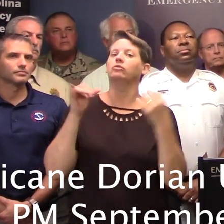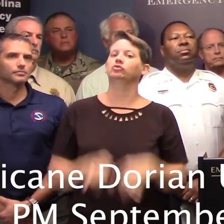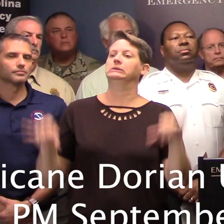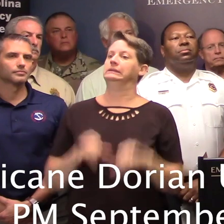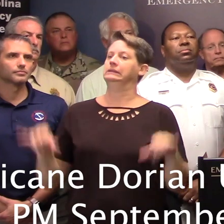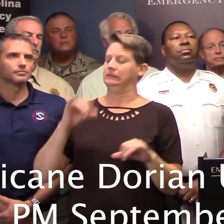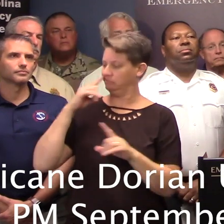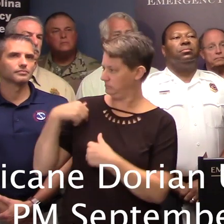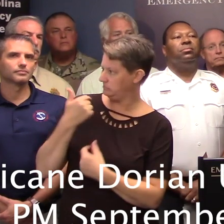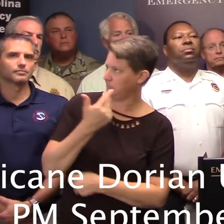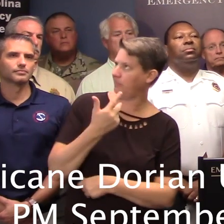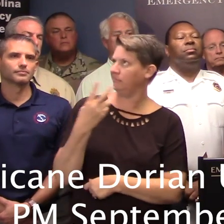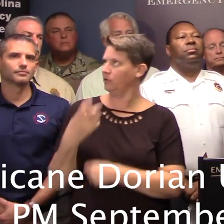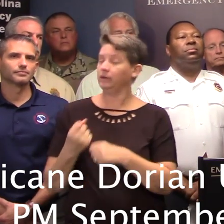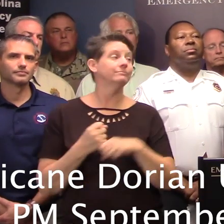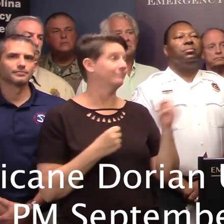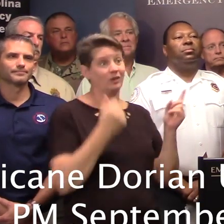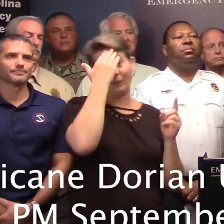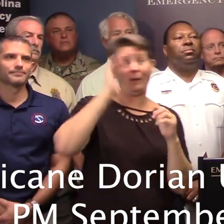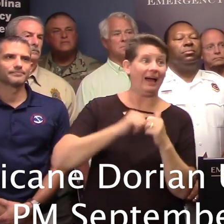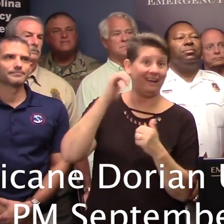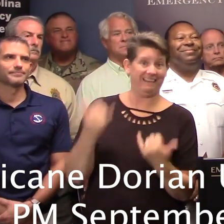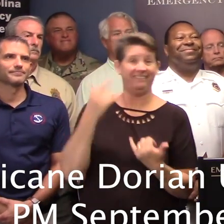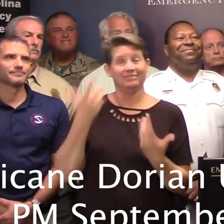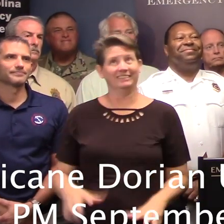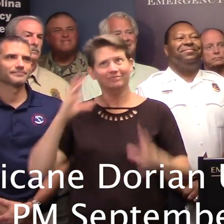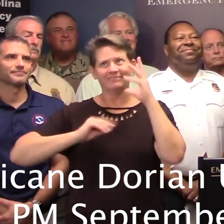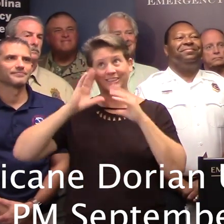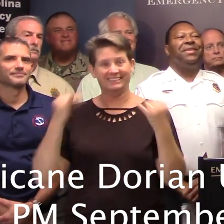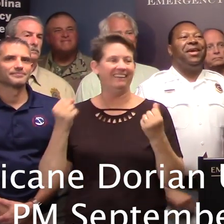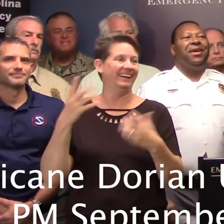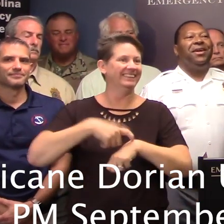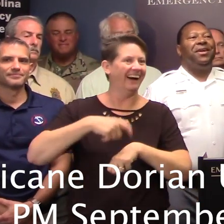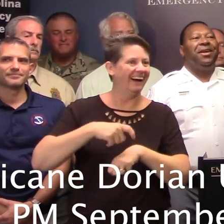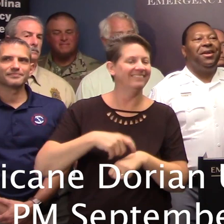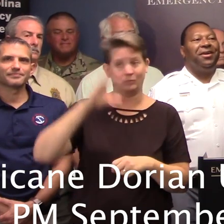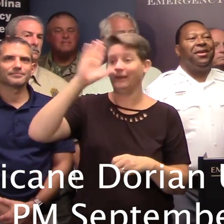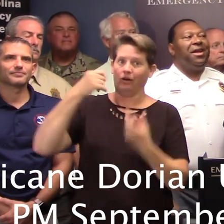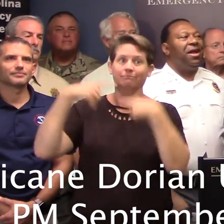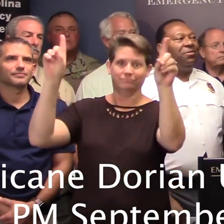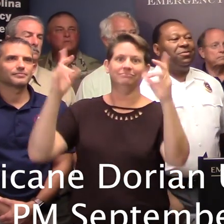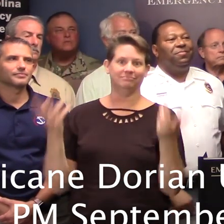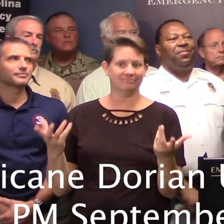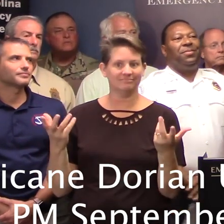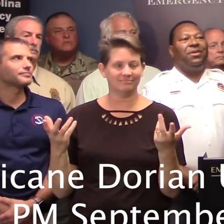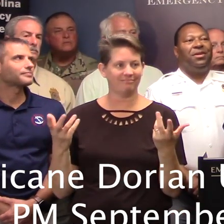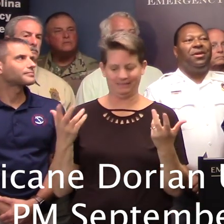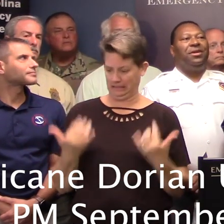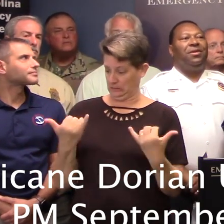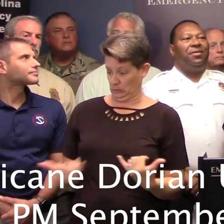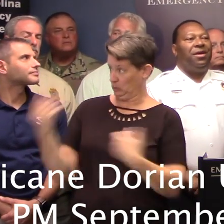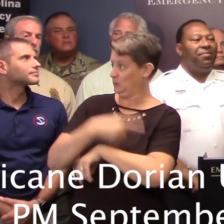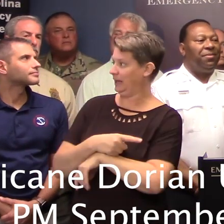last three, four years? Well, certainly know how to do it because we've done it a number of times, and we know that it works. And this today